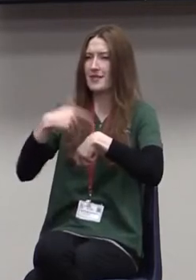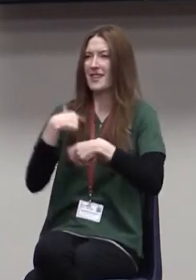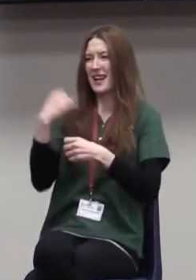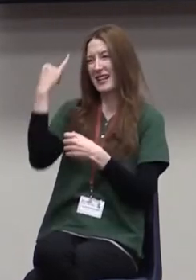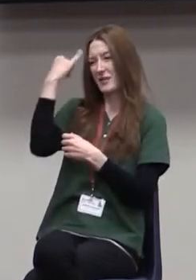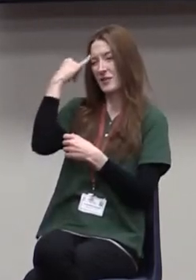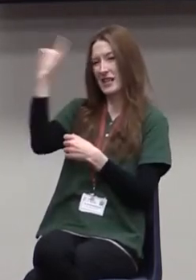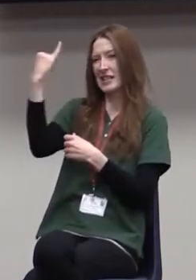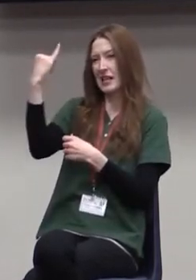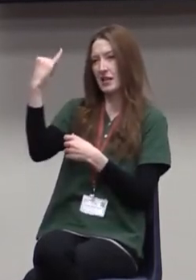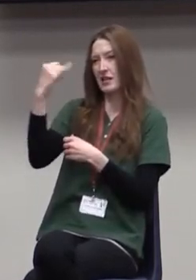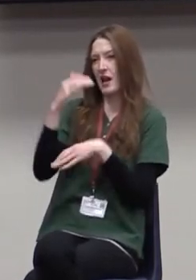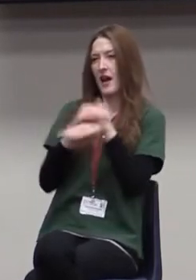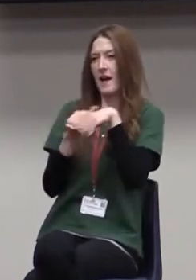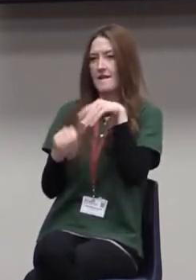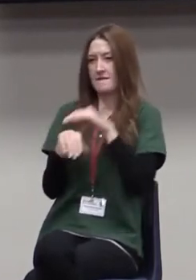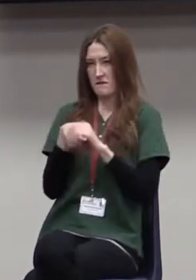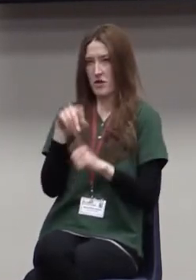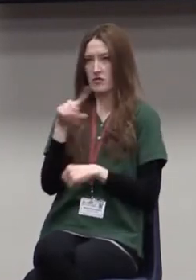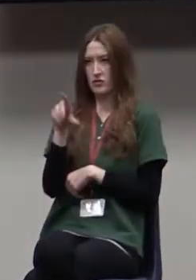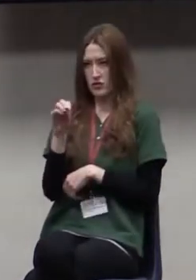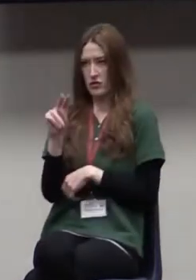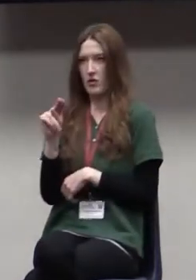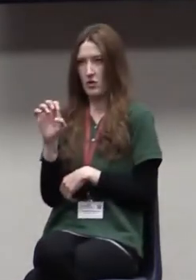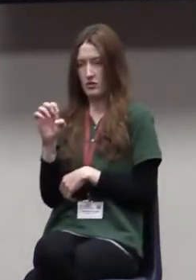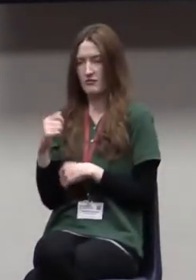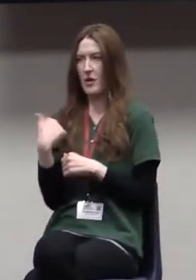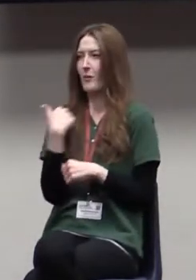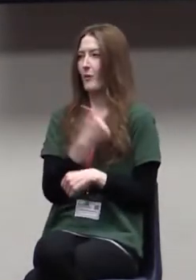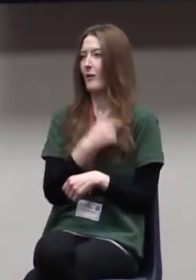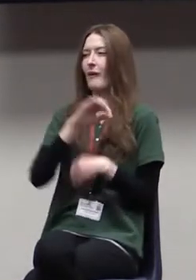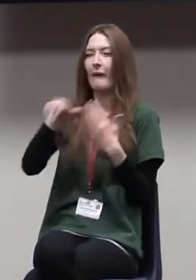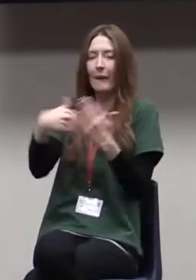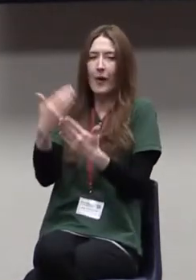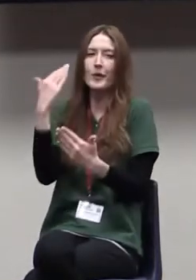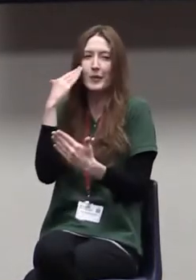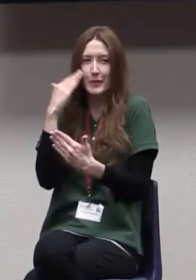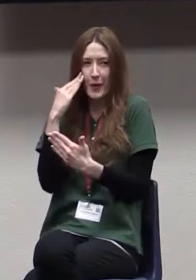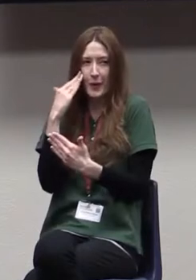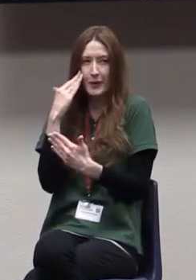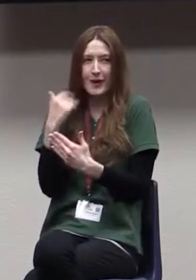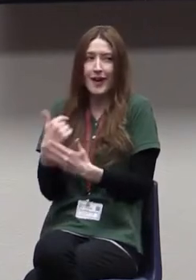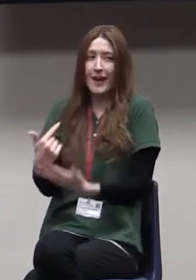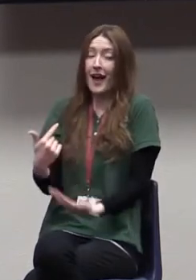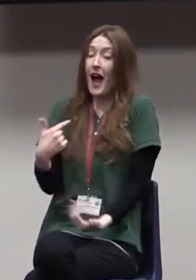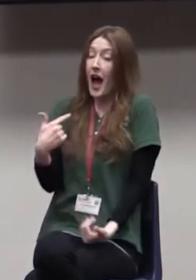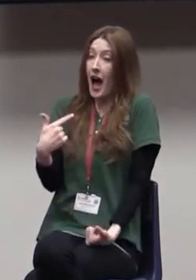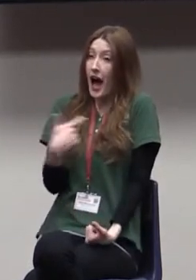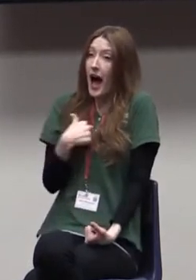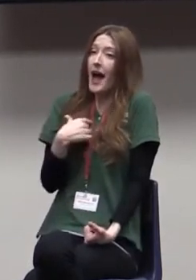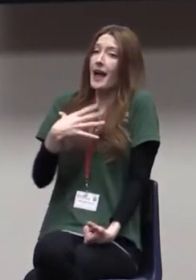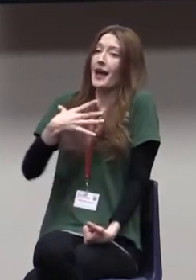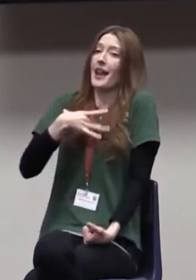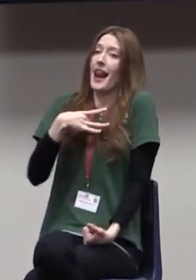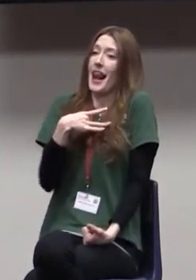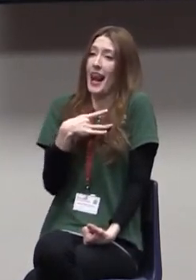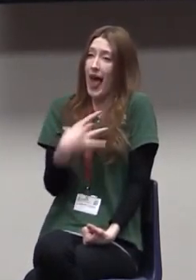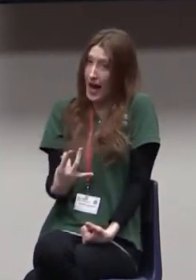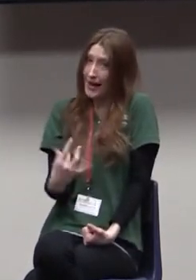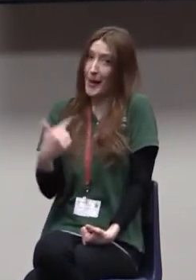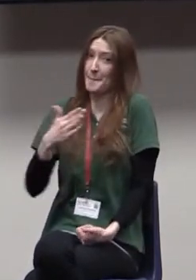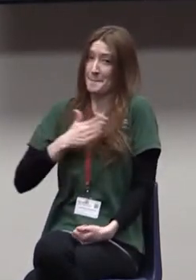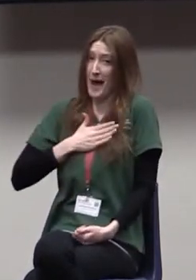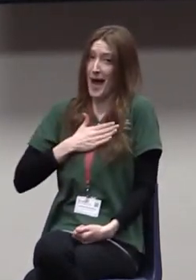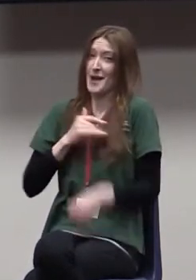And we're all familiar with the comfort zone. I'm telling you, I like a comfort zone. Because when you